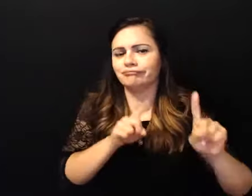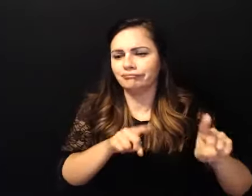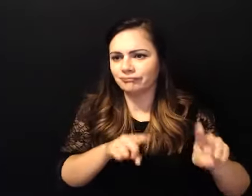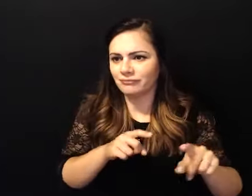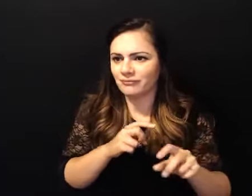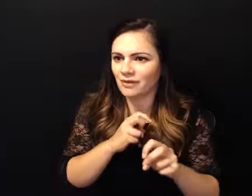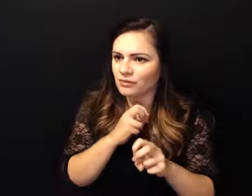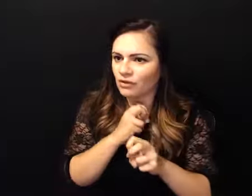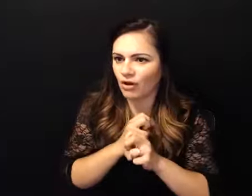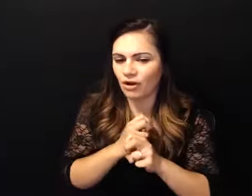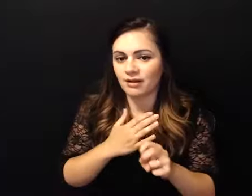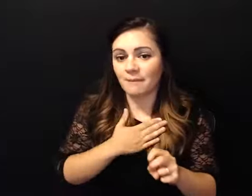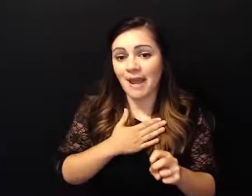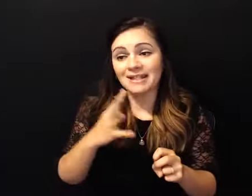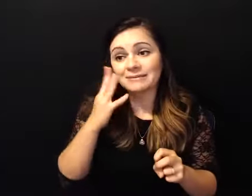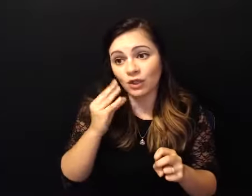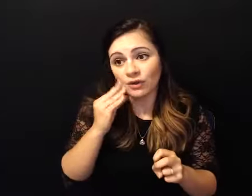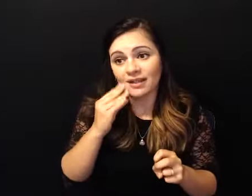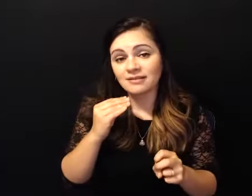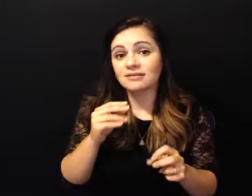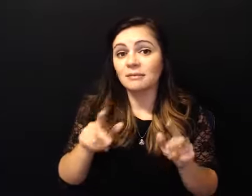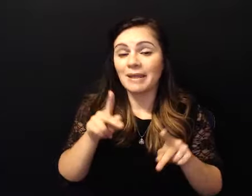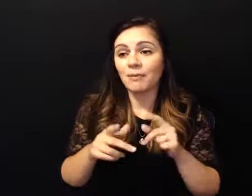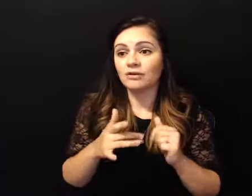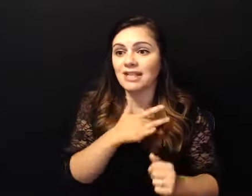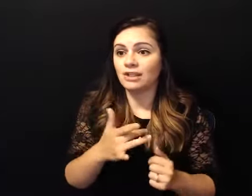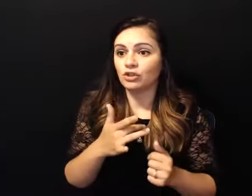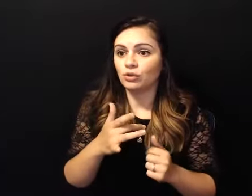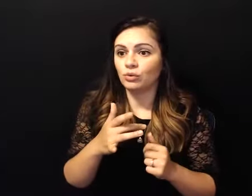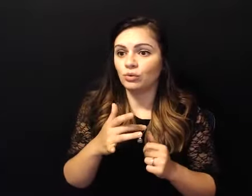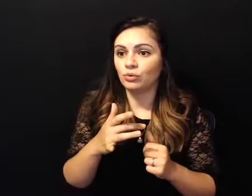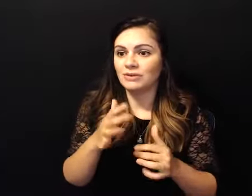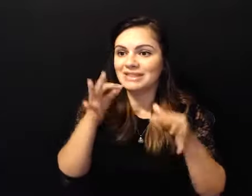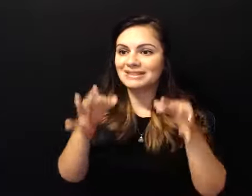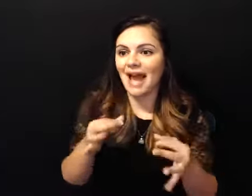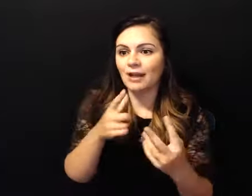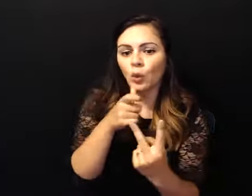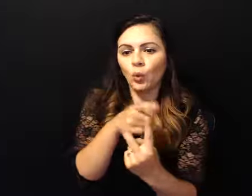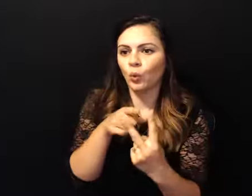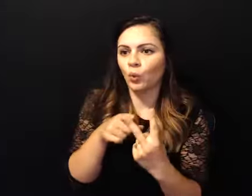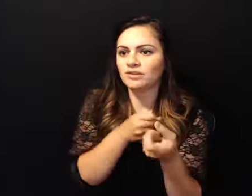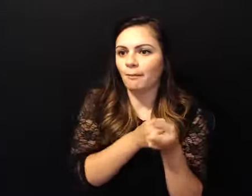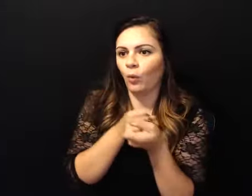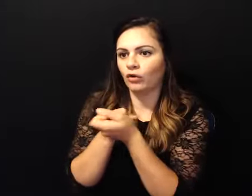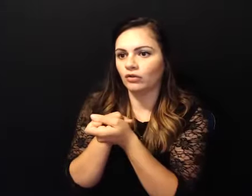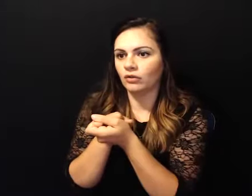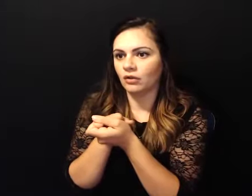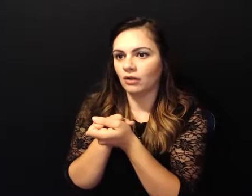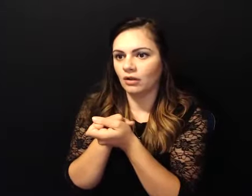sides and i don't think it was a decision that some people made i think it just happened and uh you know i had to keep